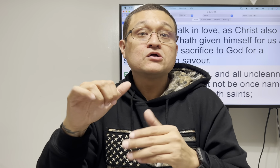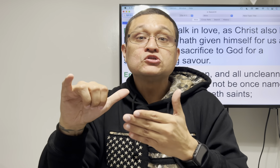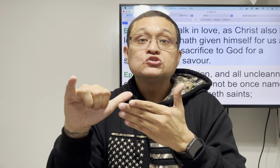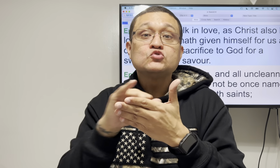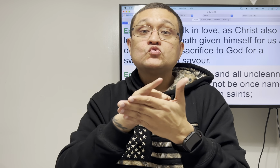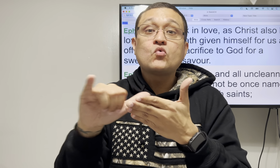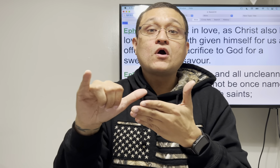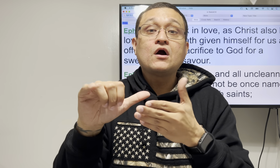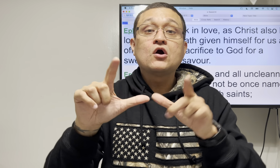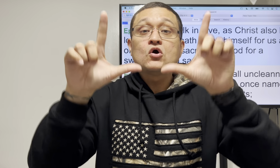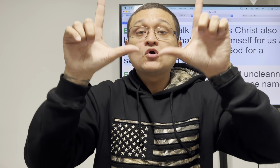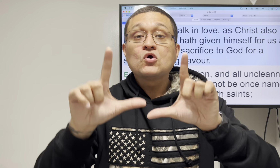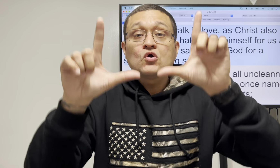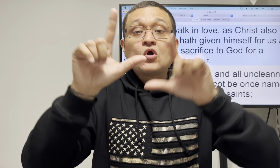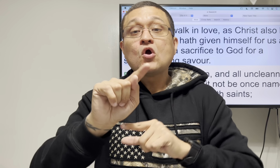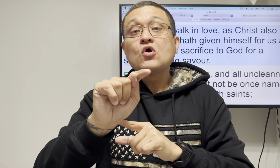maybe a picture of a city of new york